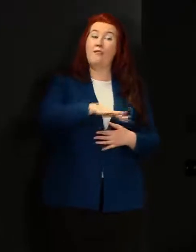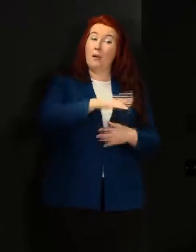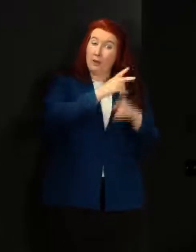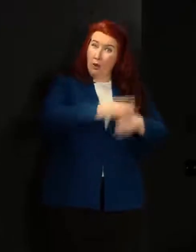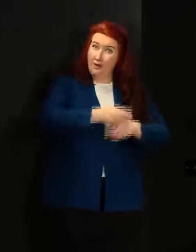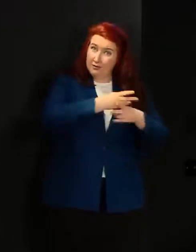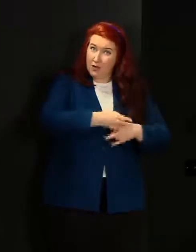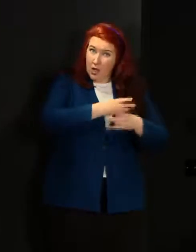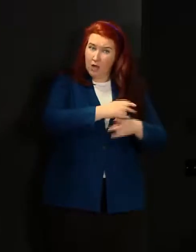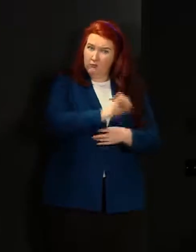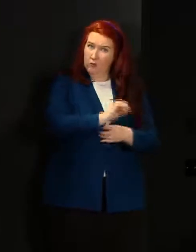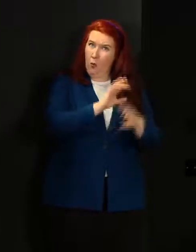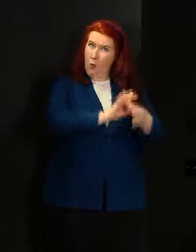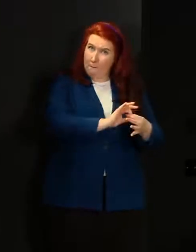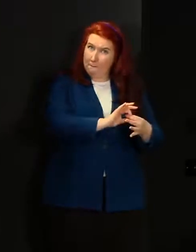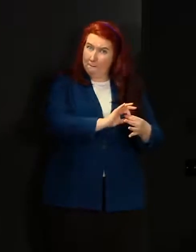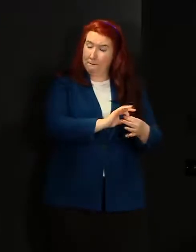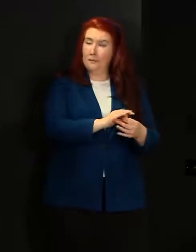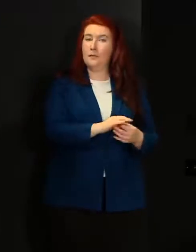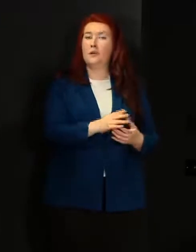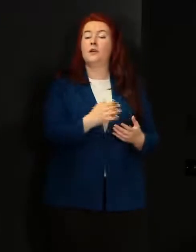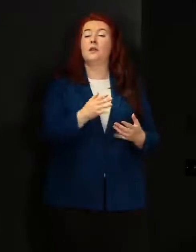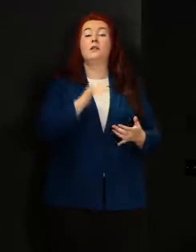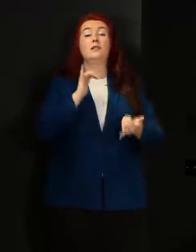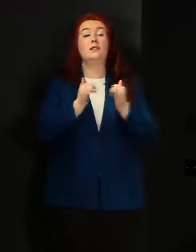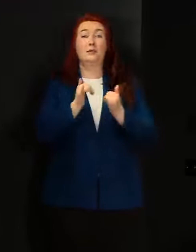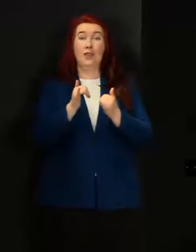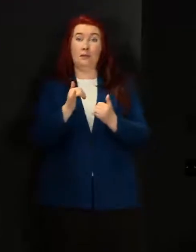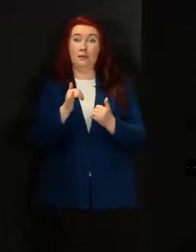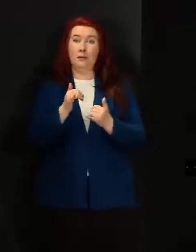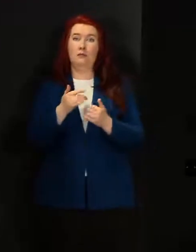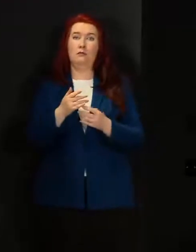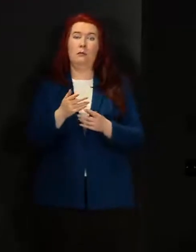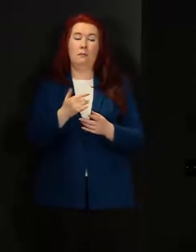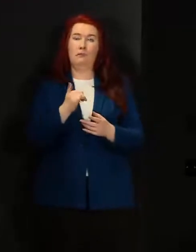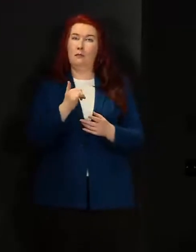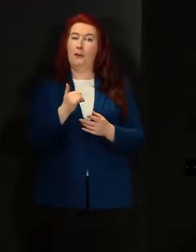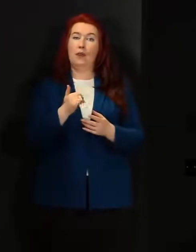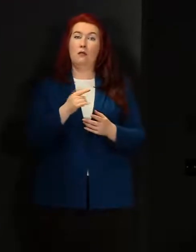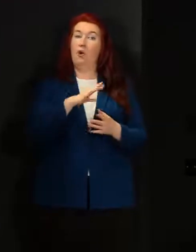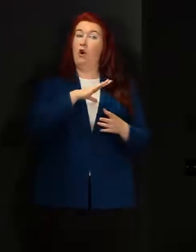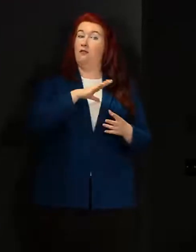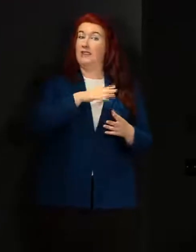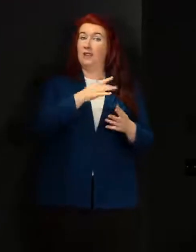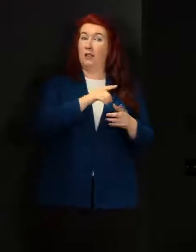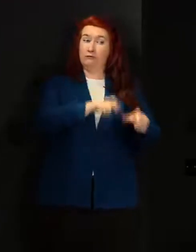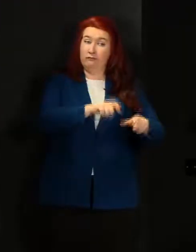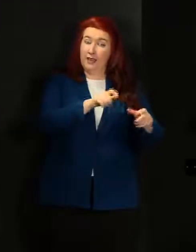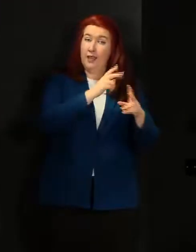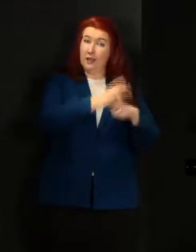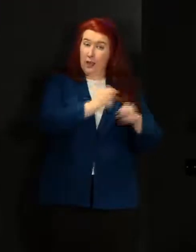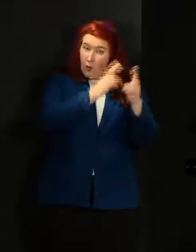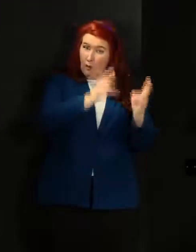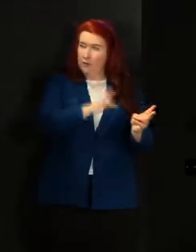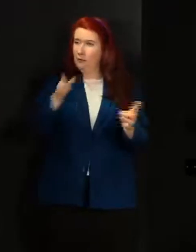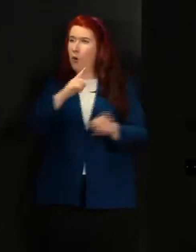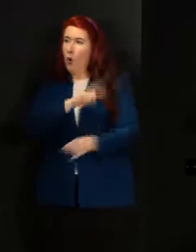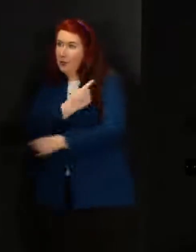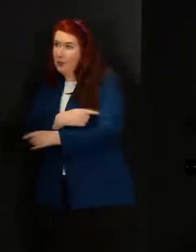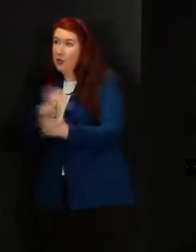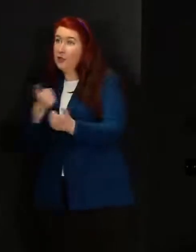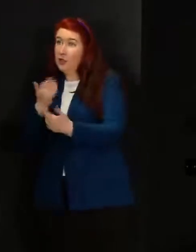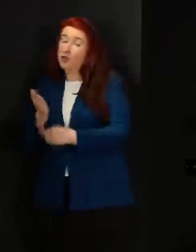in their home environment and sometimes it was to return home to a care home and sometimes it was to go